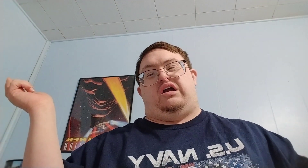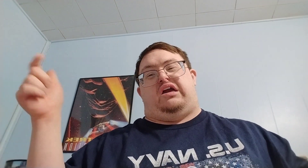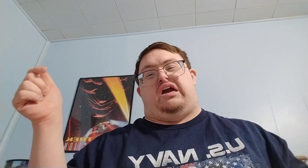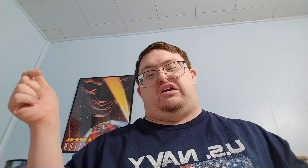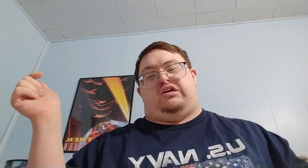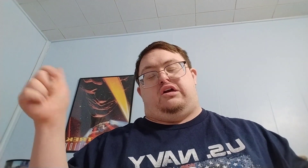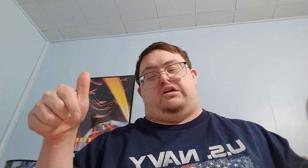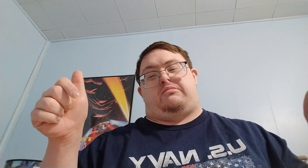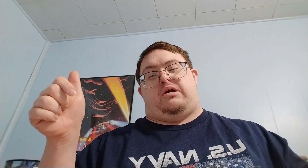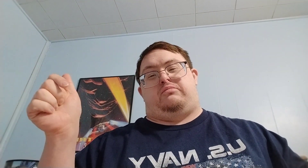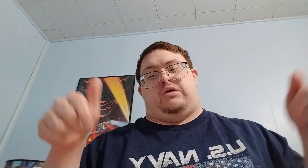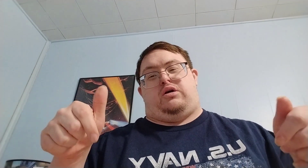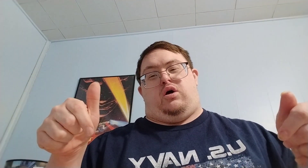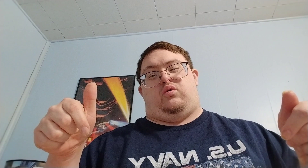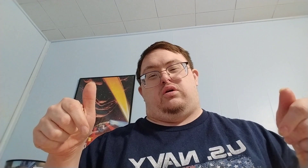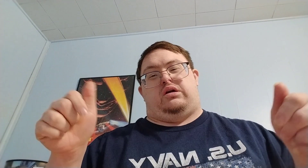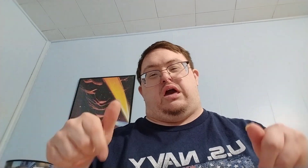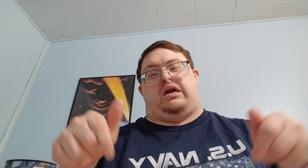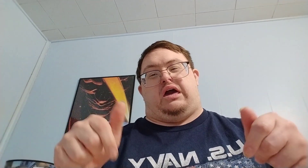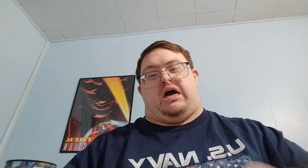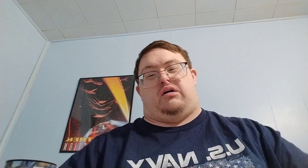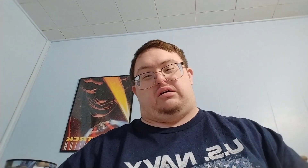I like that video. I like that out.